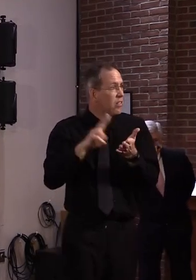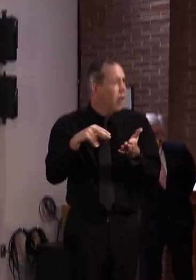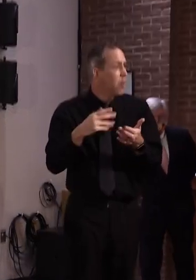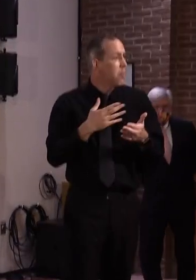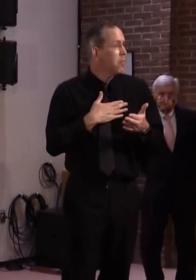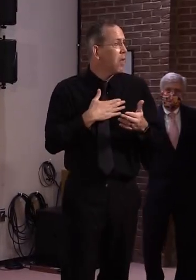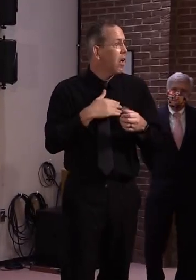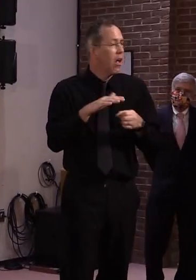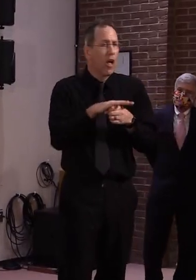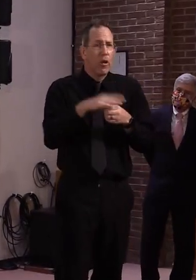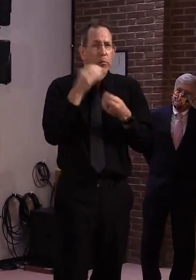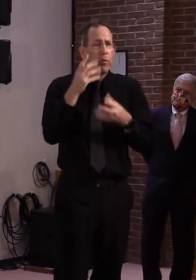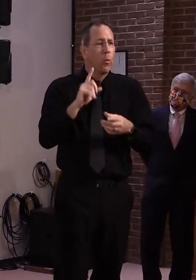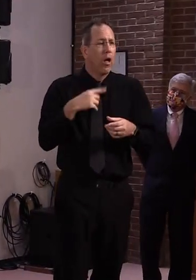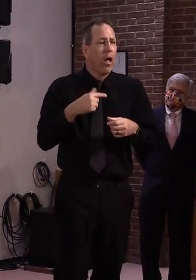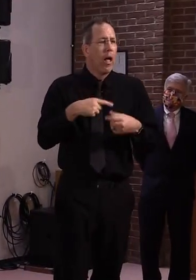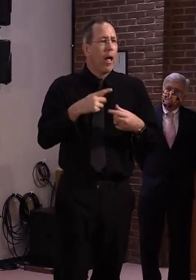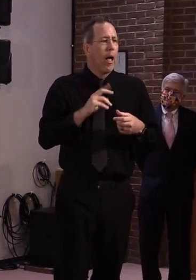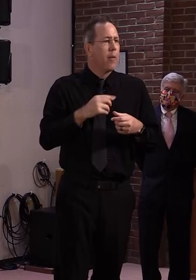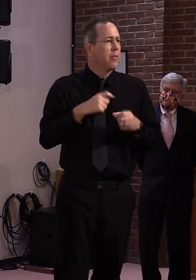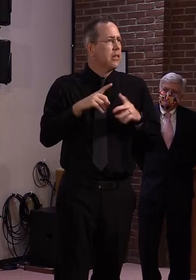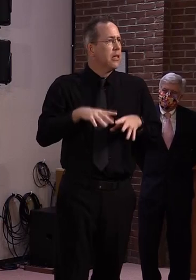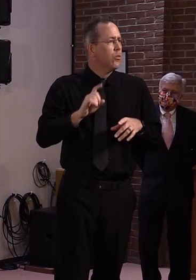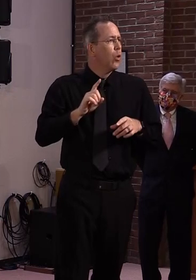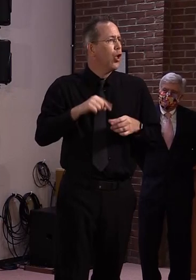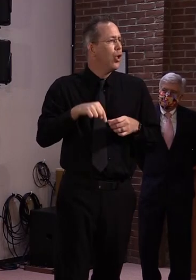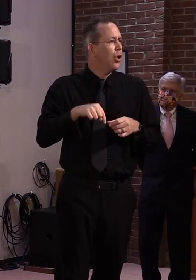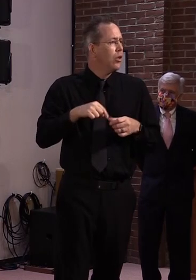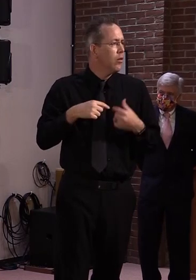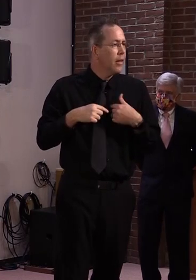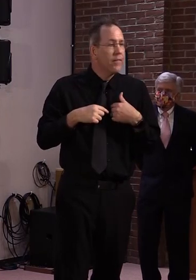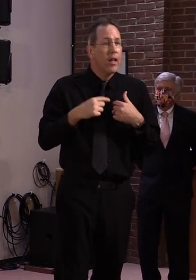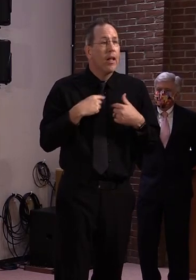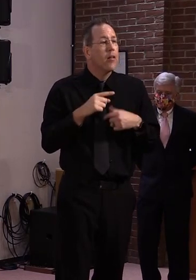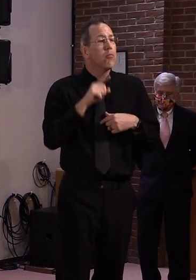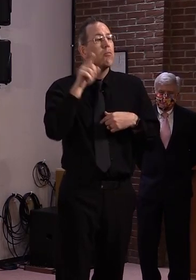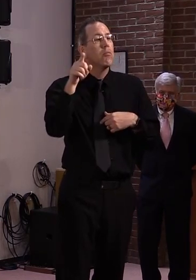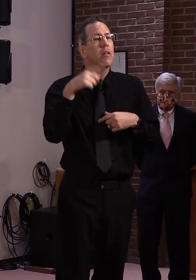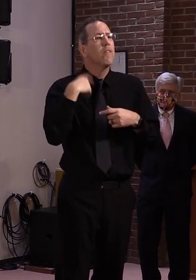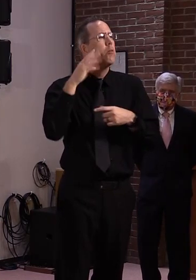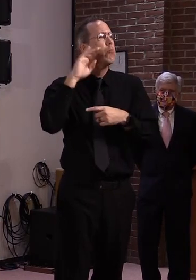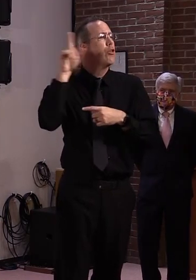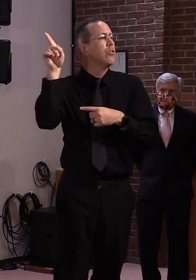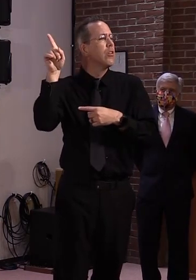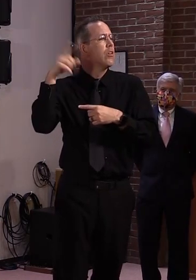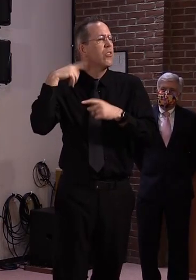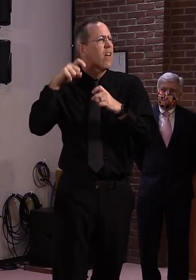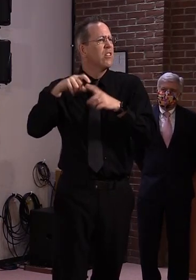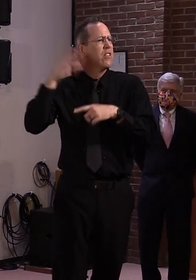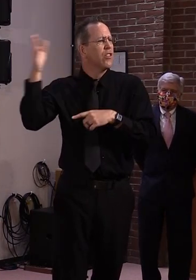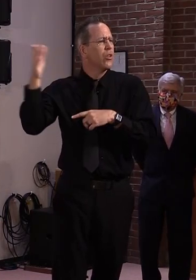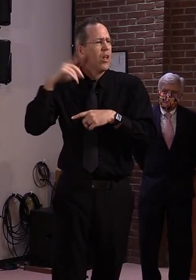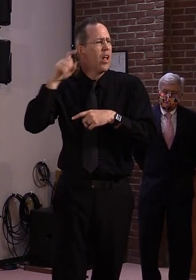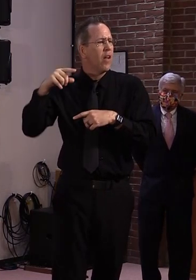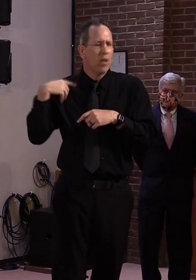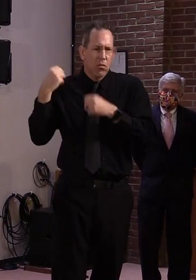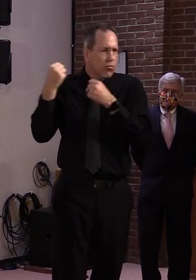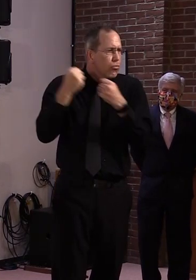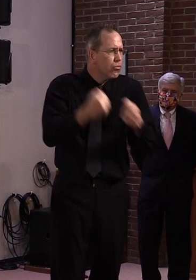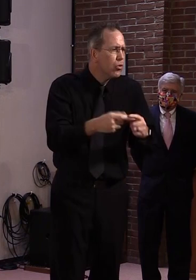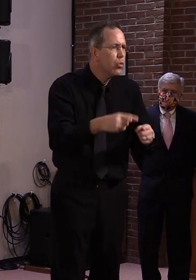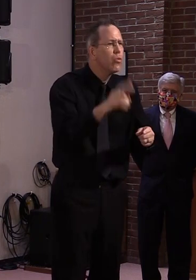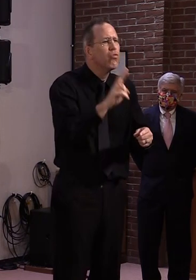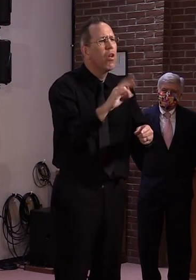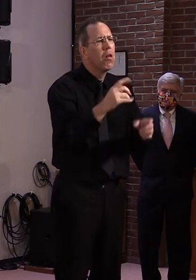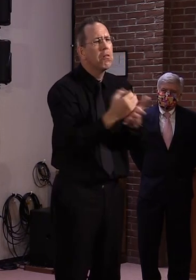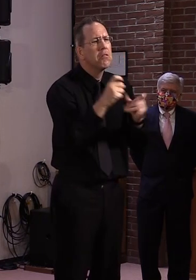to get a Burlington test. You could go to Barry or wherever else they're providing a test if there's a, if there's